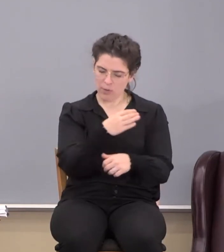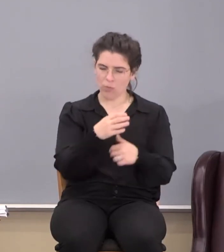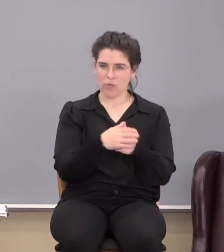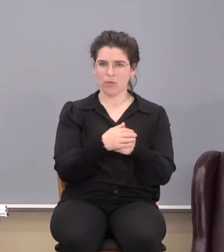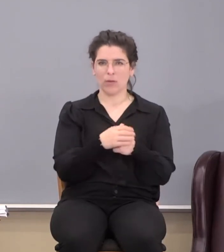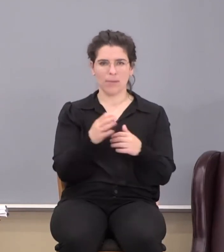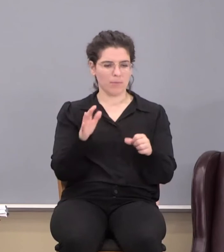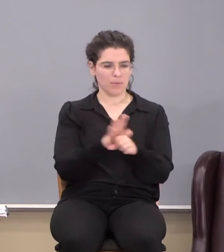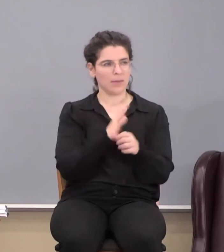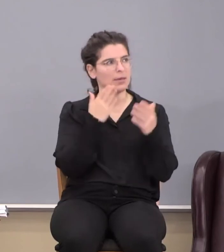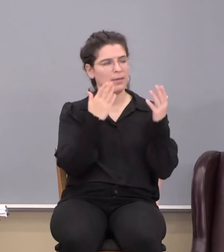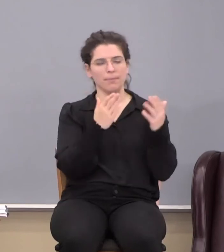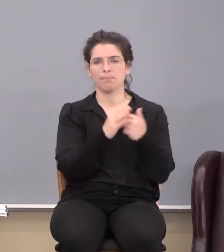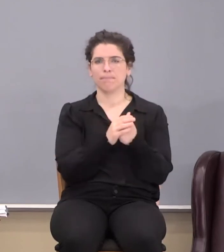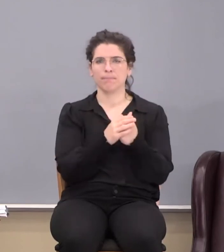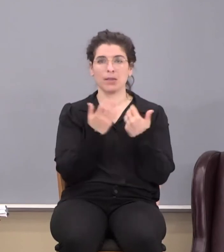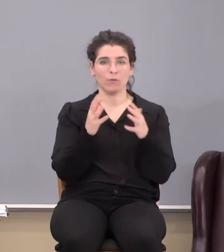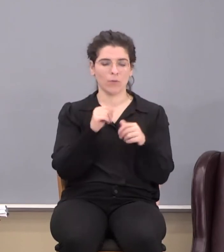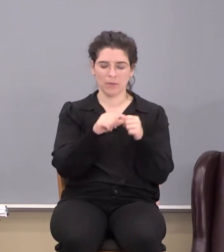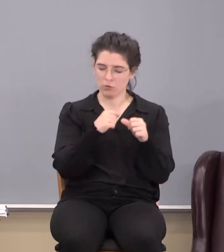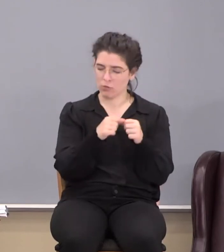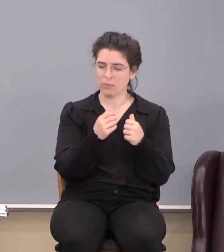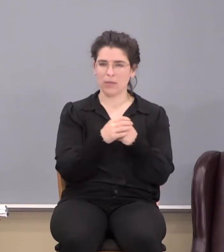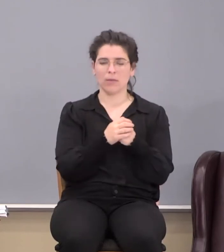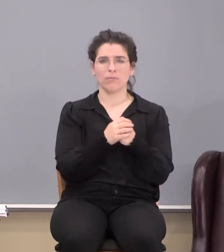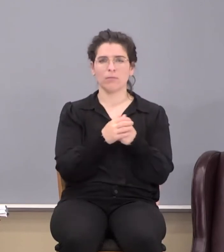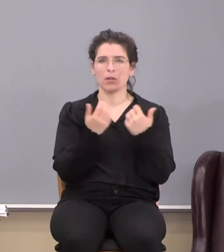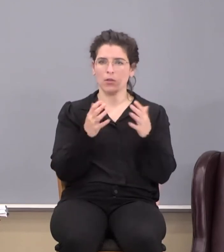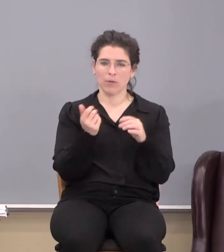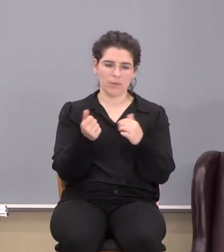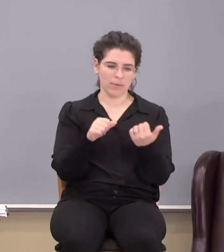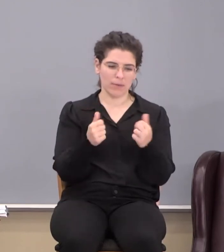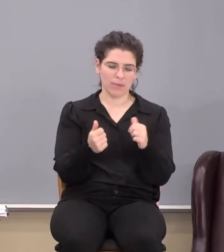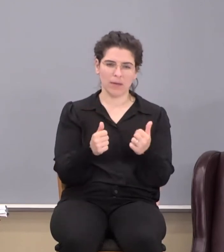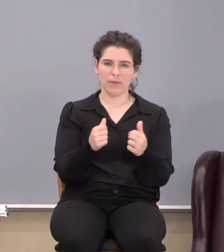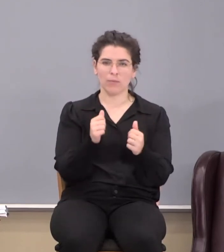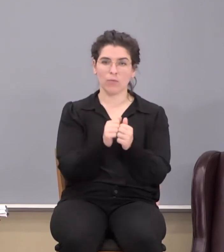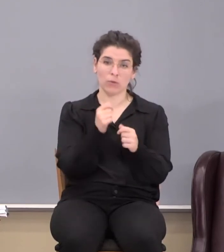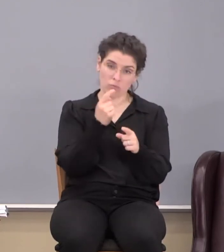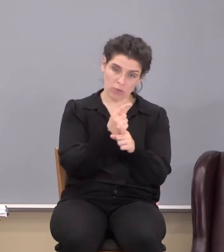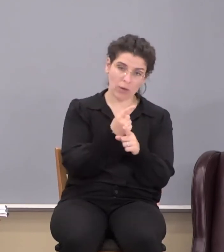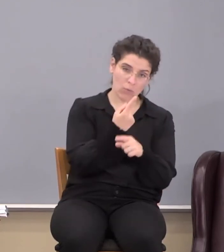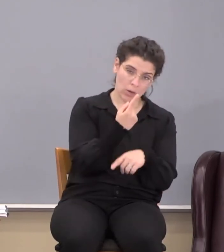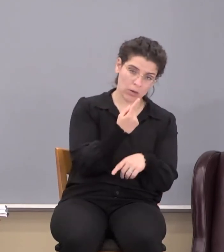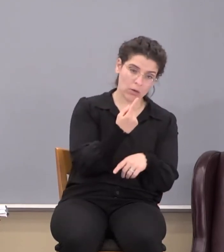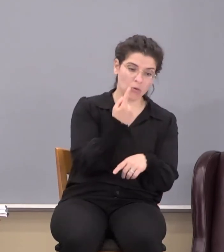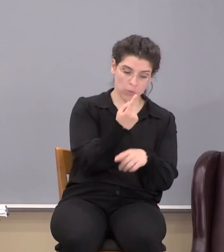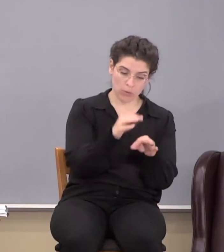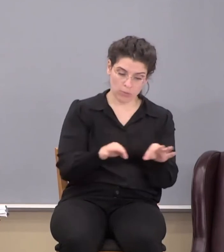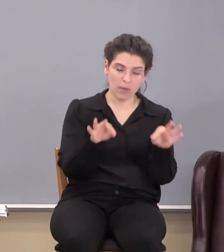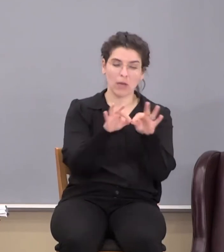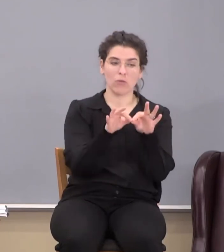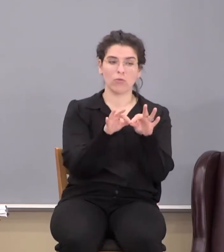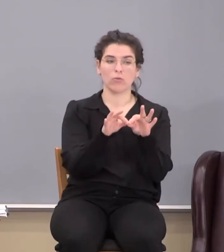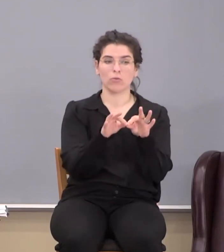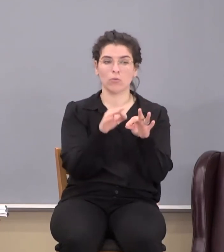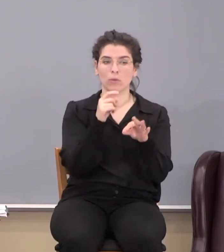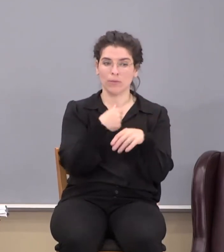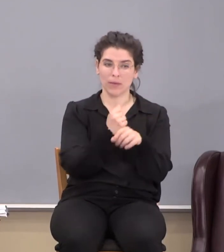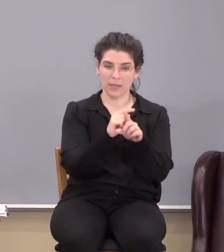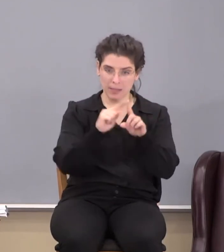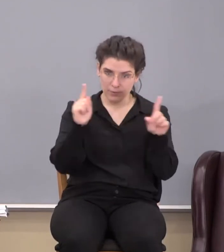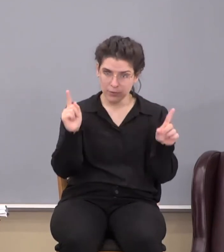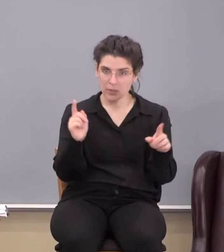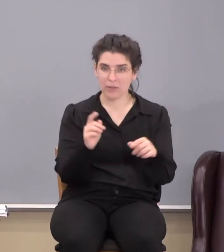I'm complete in him. I've already been circumcised. I've already been baptized with the right one, the one that mattered, the one that made the difference.